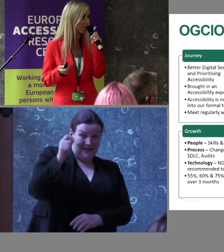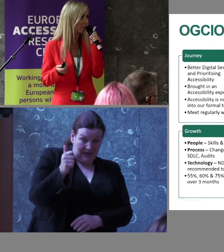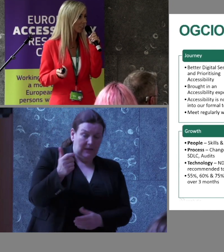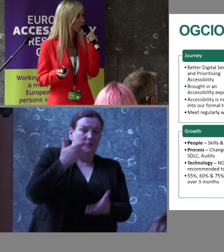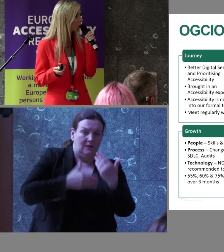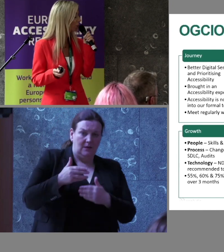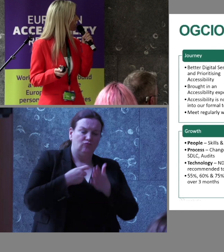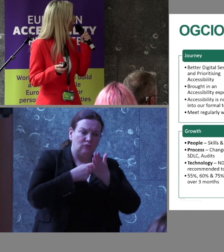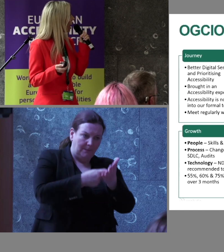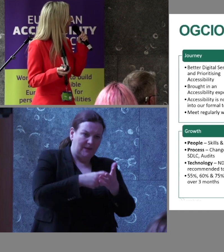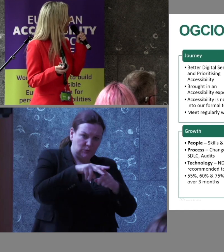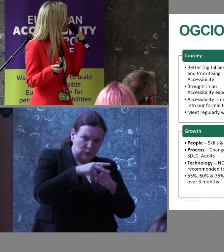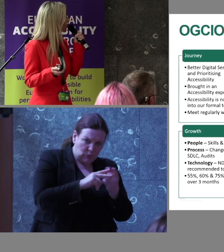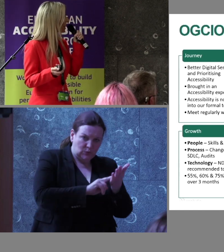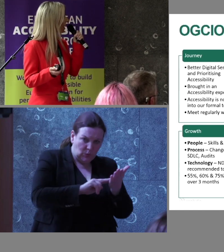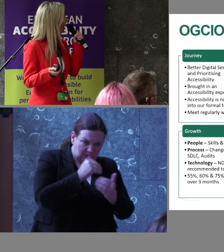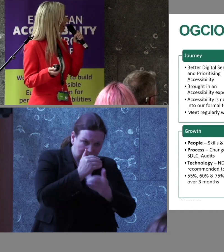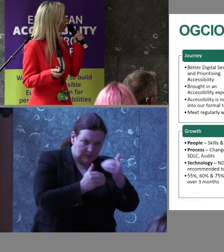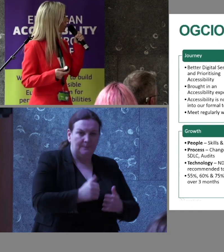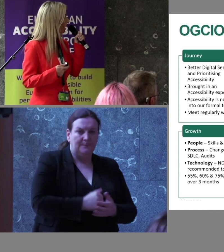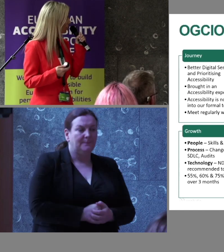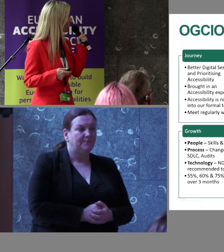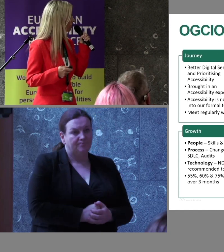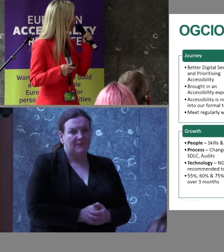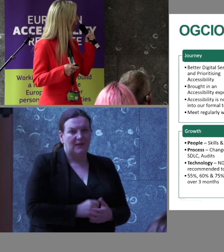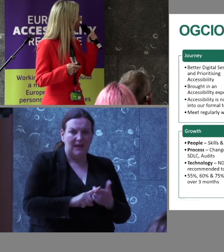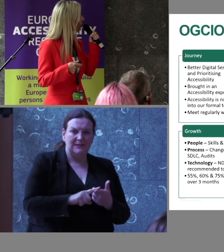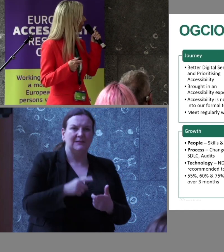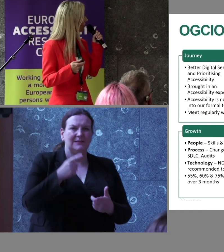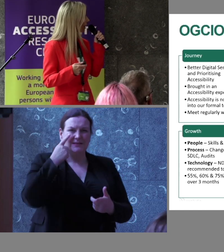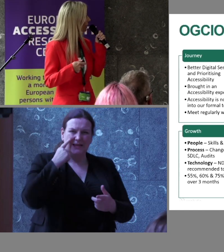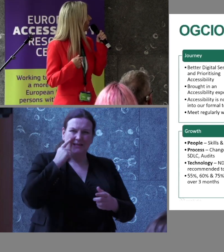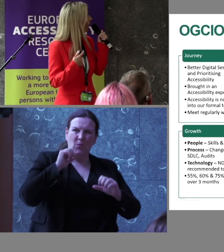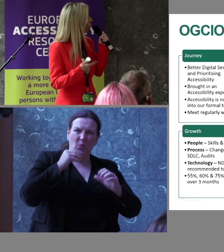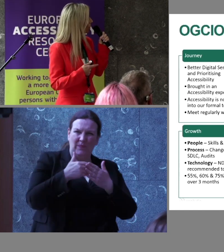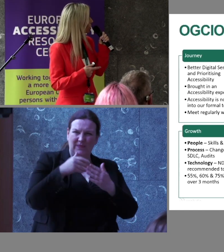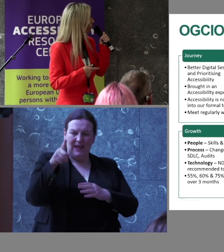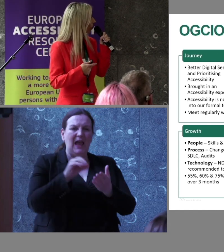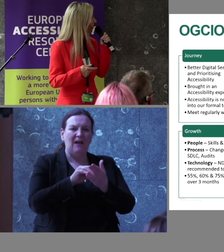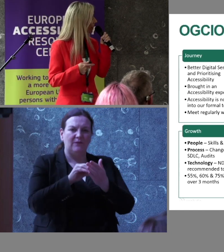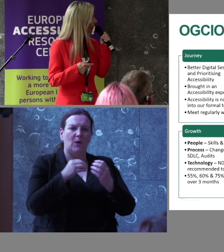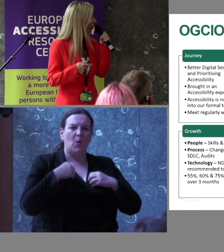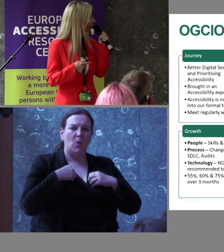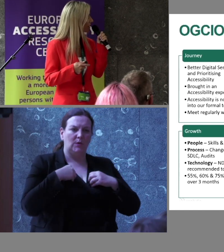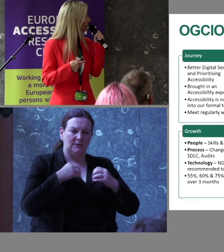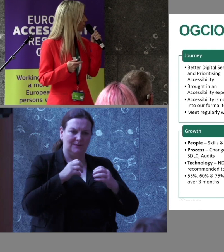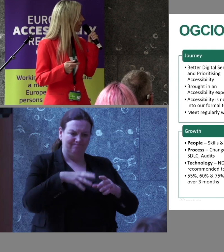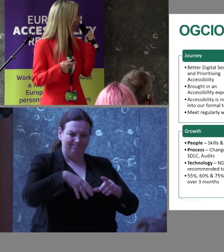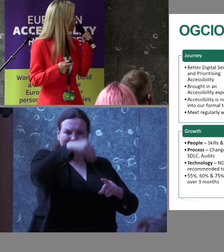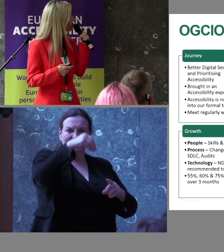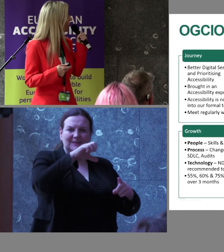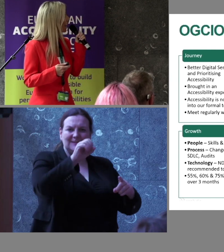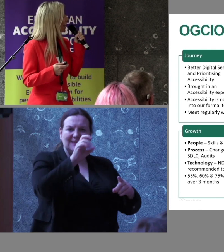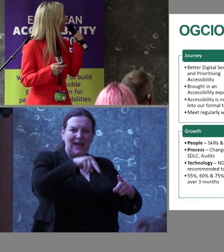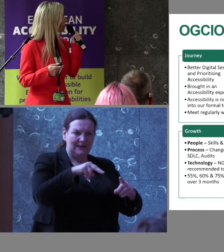NDA recommended tools, and, you know, leveraging their scans, and that, and what I'm showing here on the screen